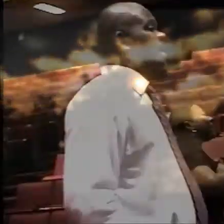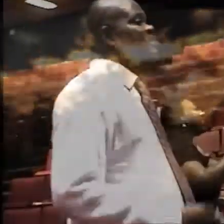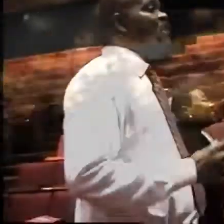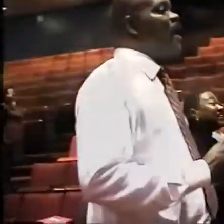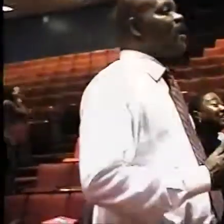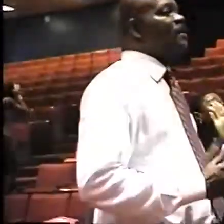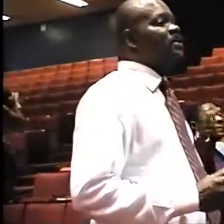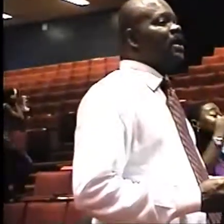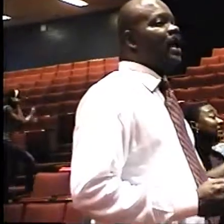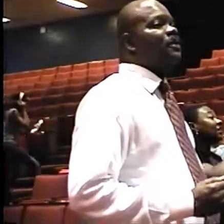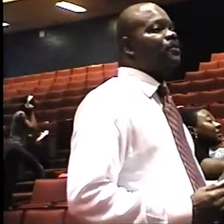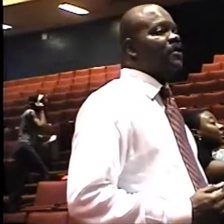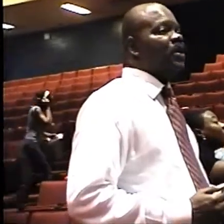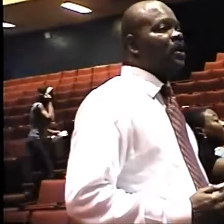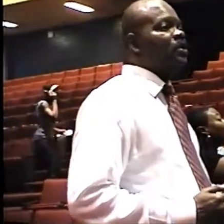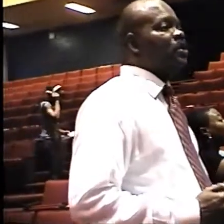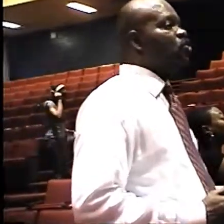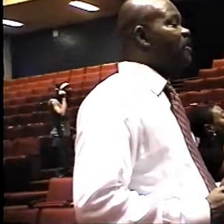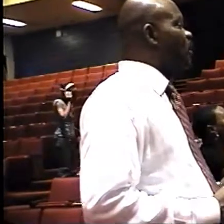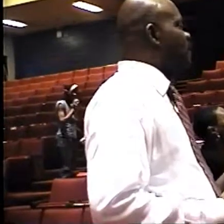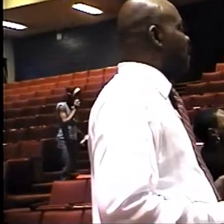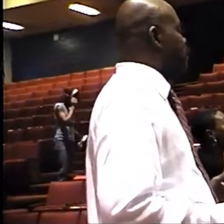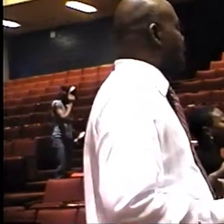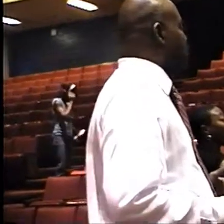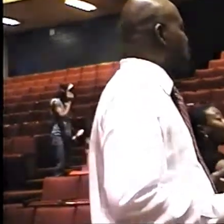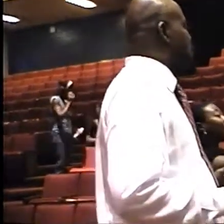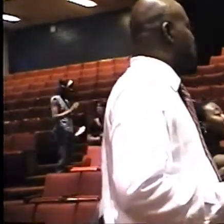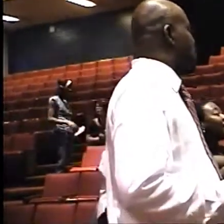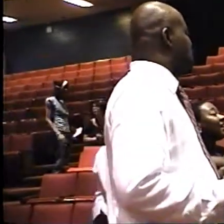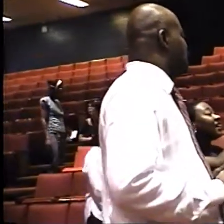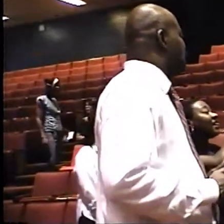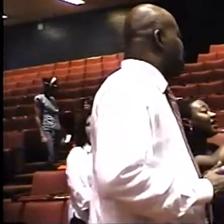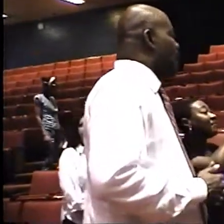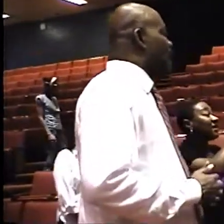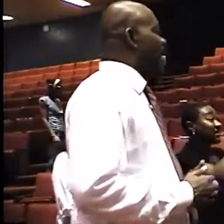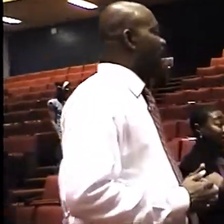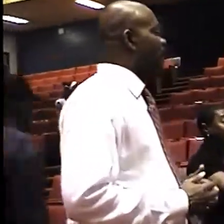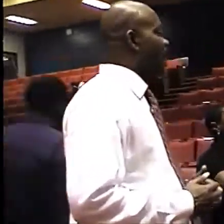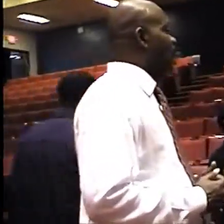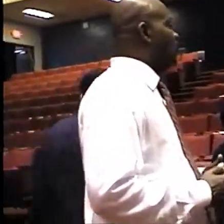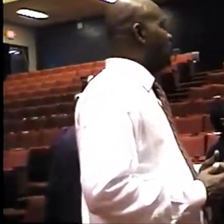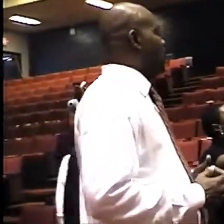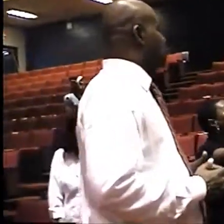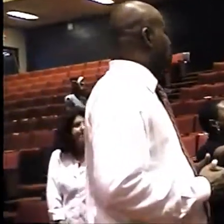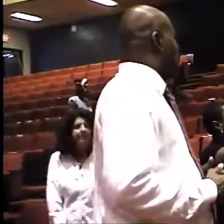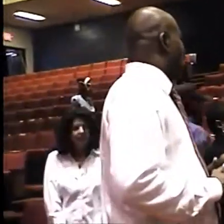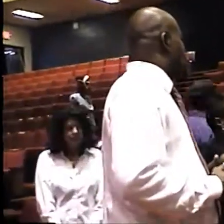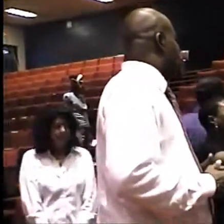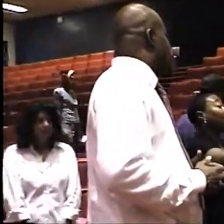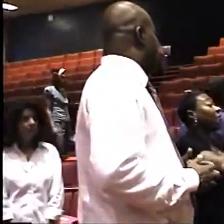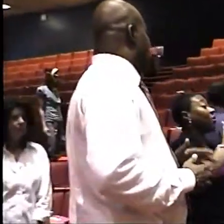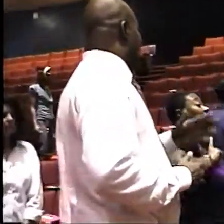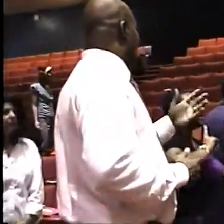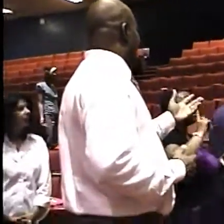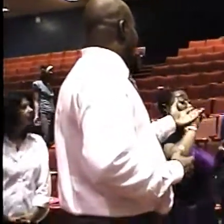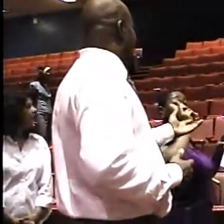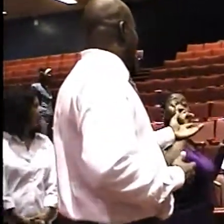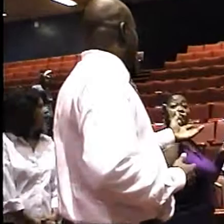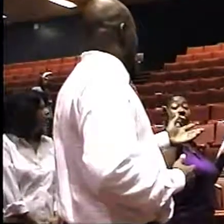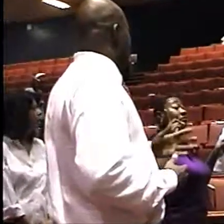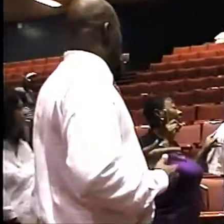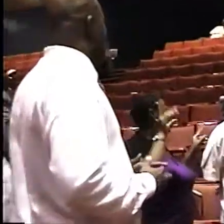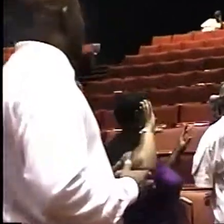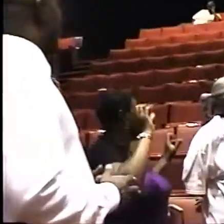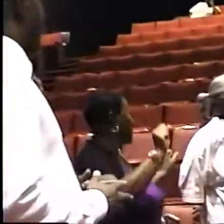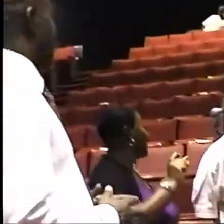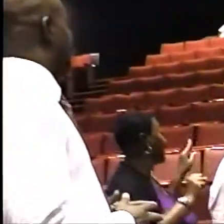My name is Lamar Lemons and I'm the president of the Detroit Board of Education and we're going to start with Helen